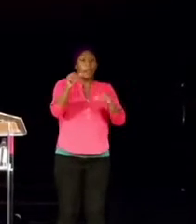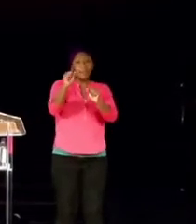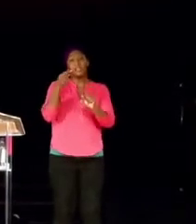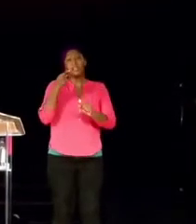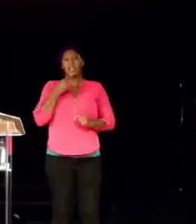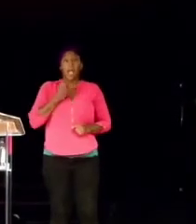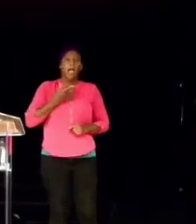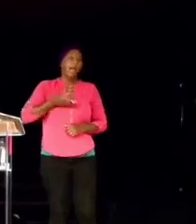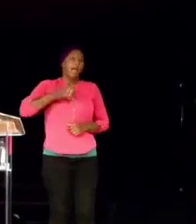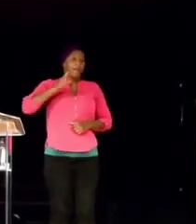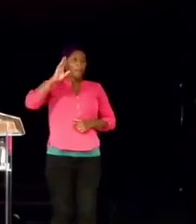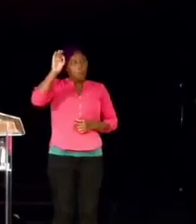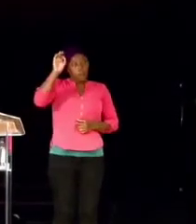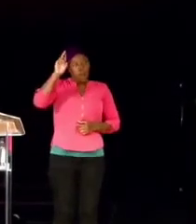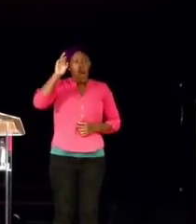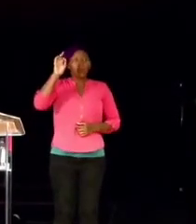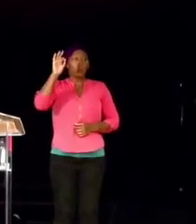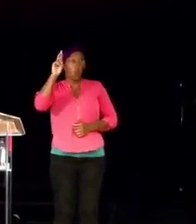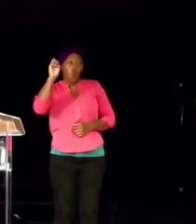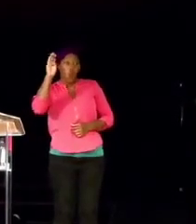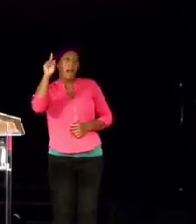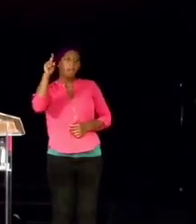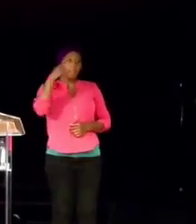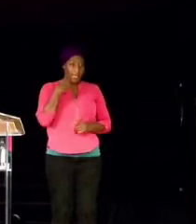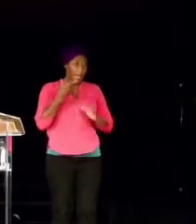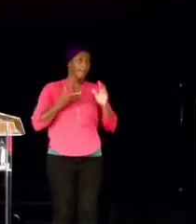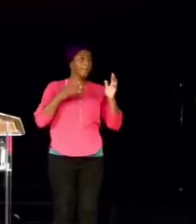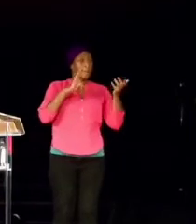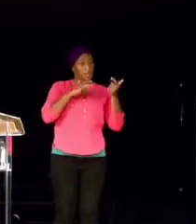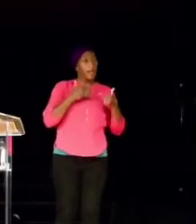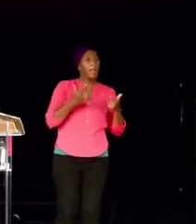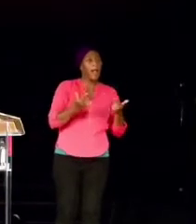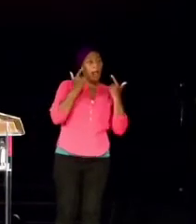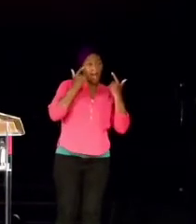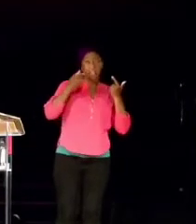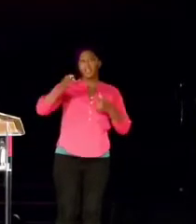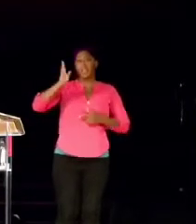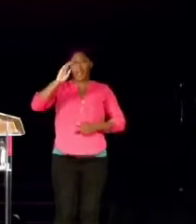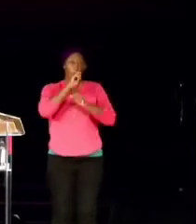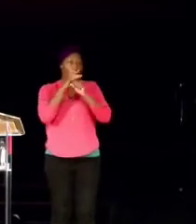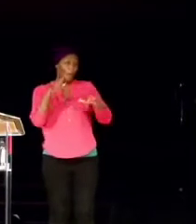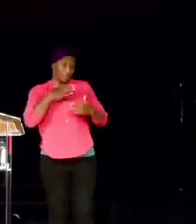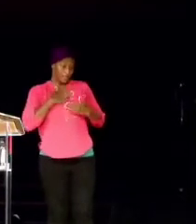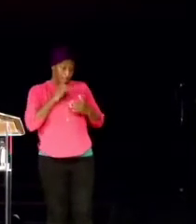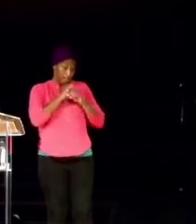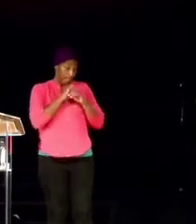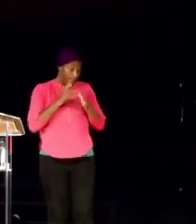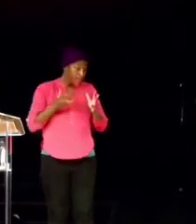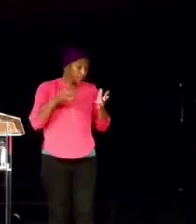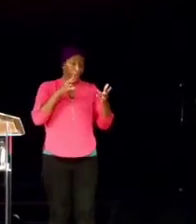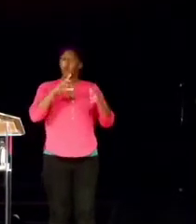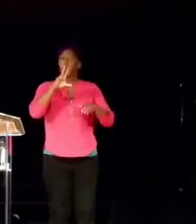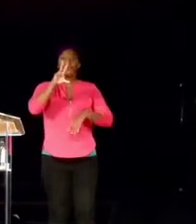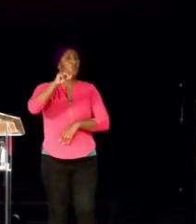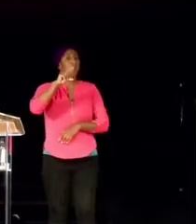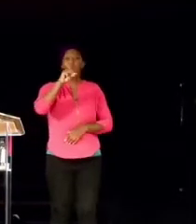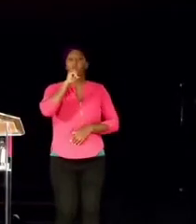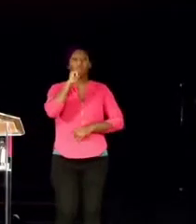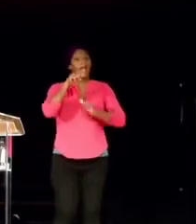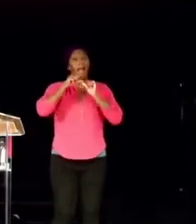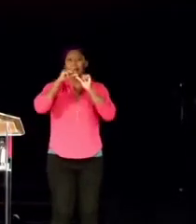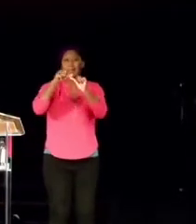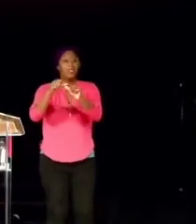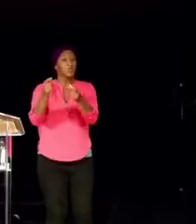Rob said, I could go and mess my life up and God will bless my mess. Shall we continue in sin? Because